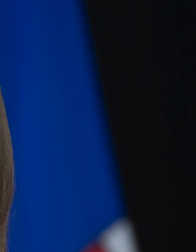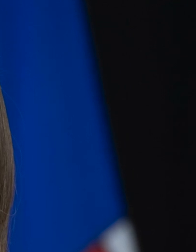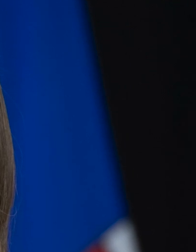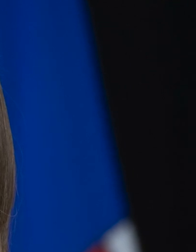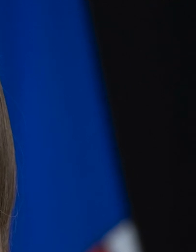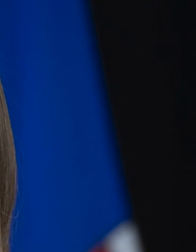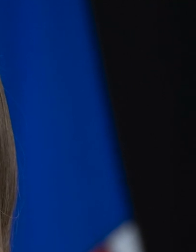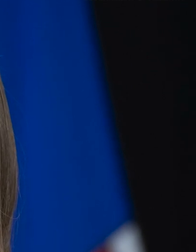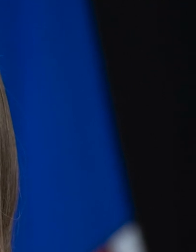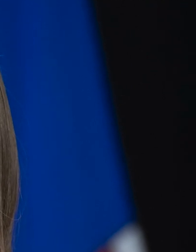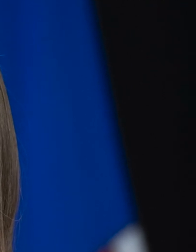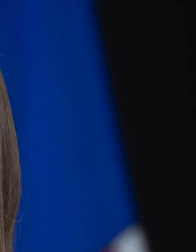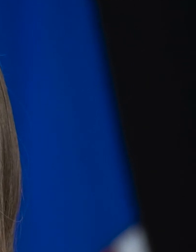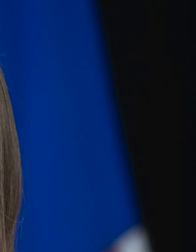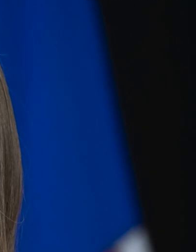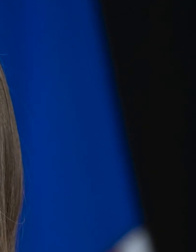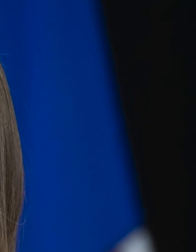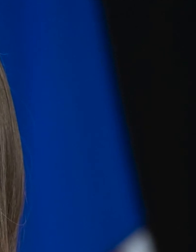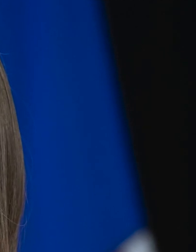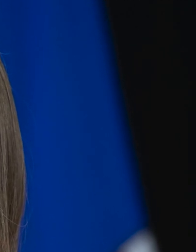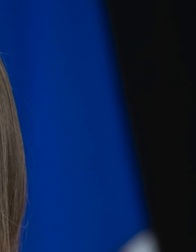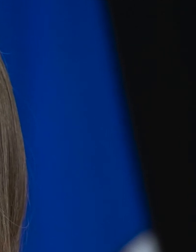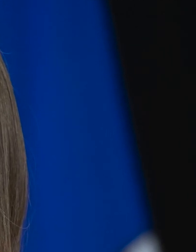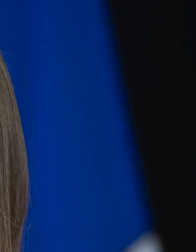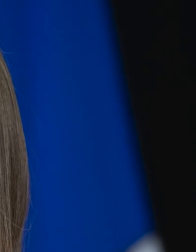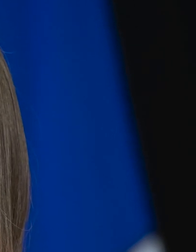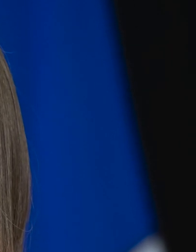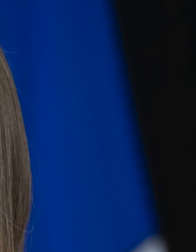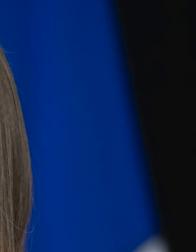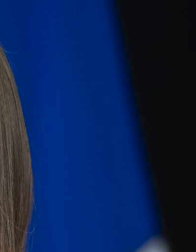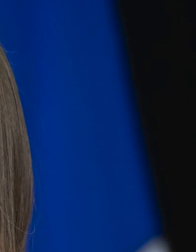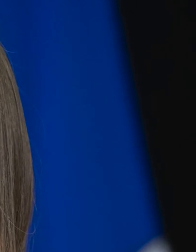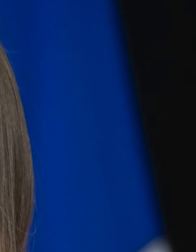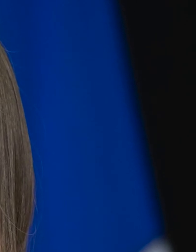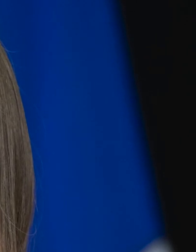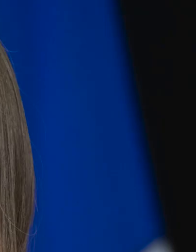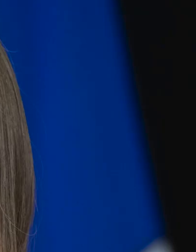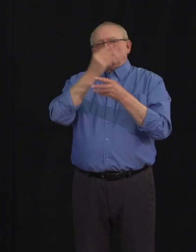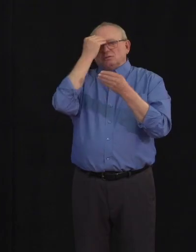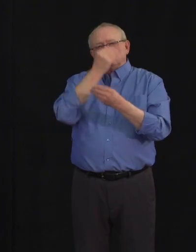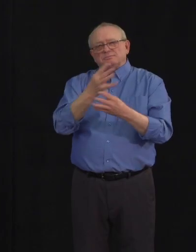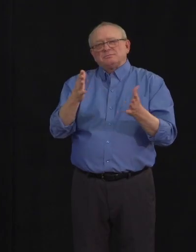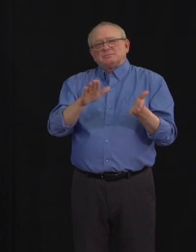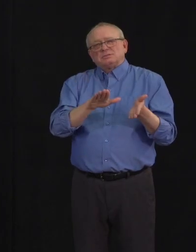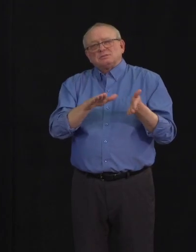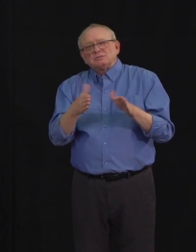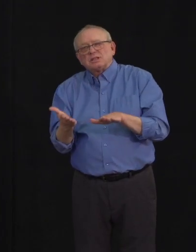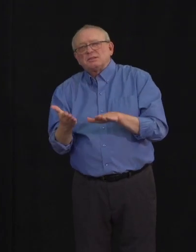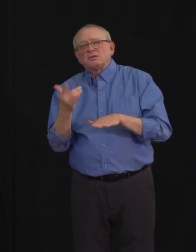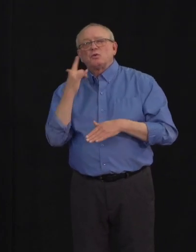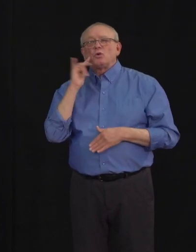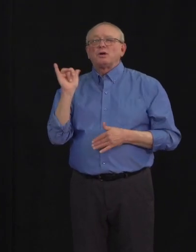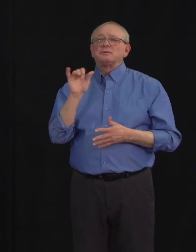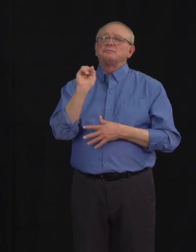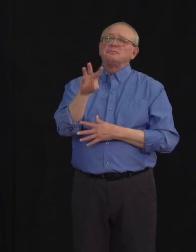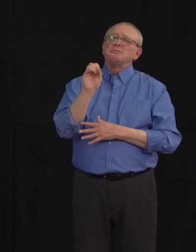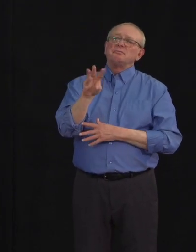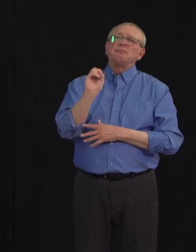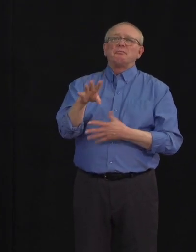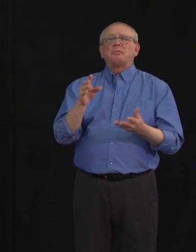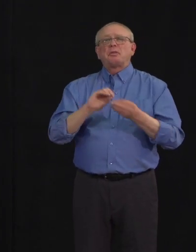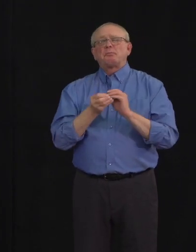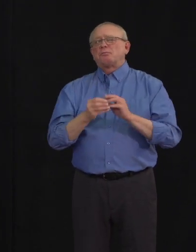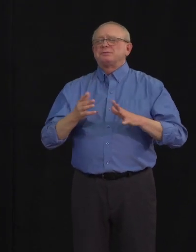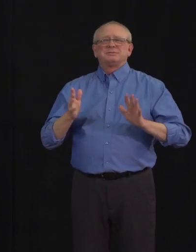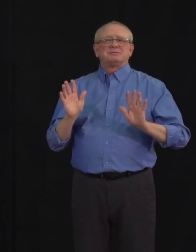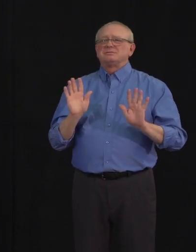I struggle every day when reporting this number to not have it blend in as just another statistic. It may sound mundane at